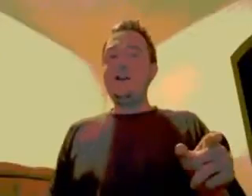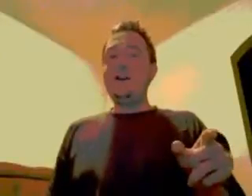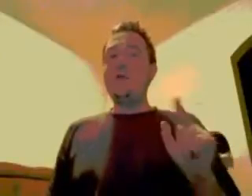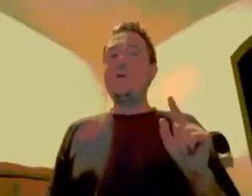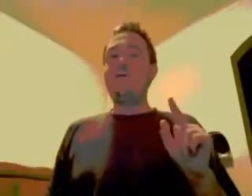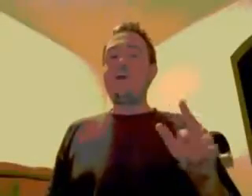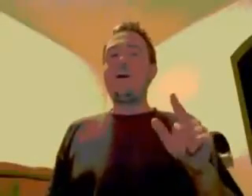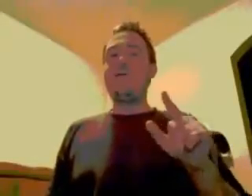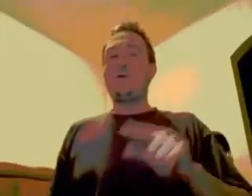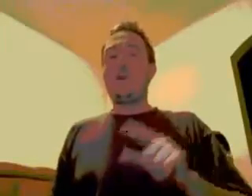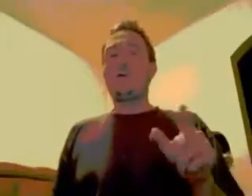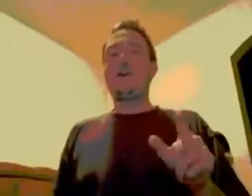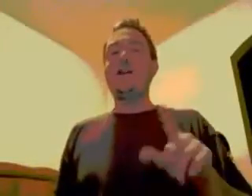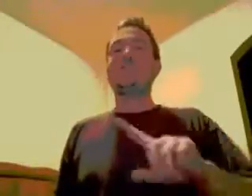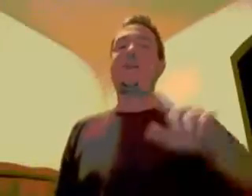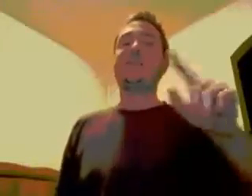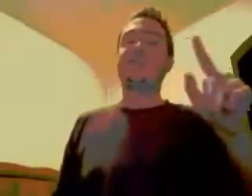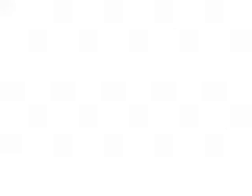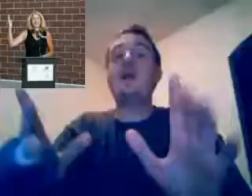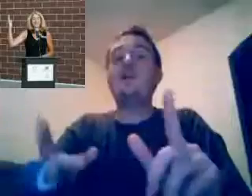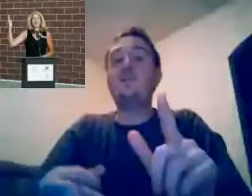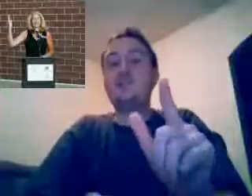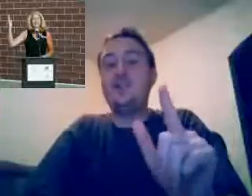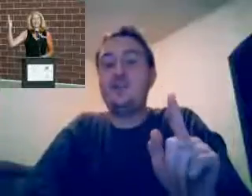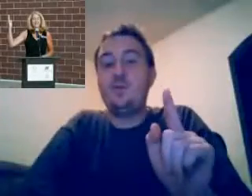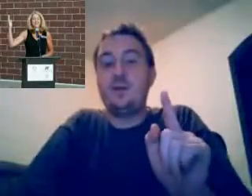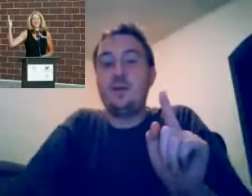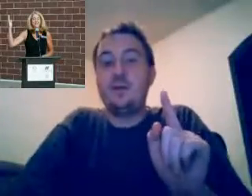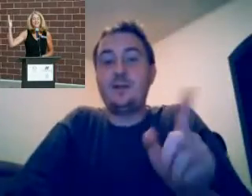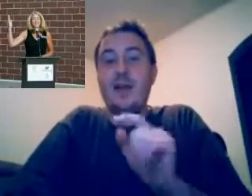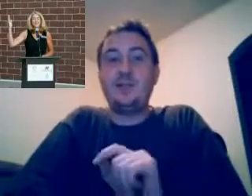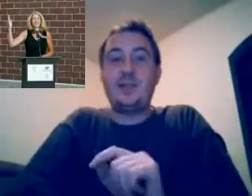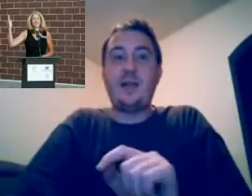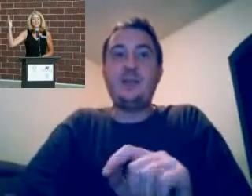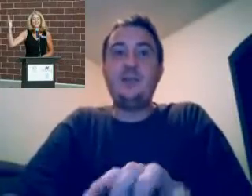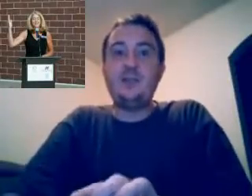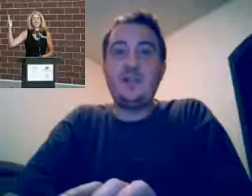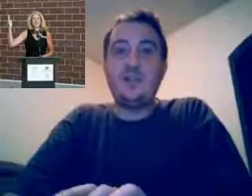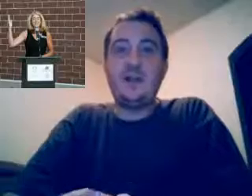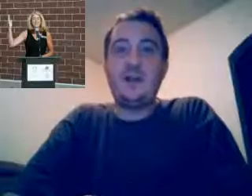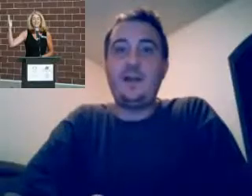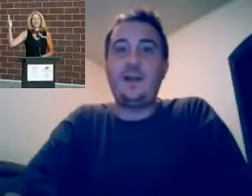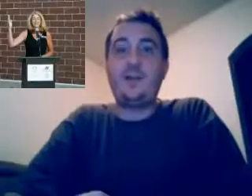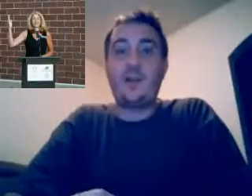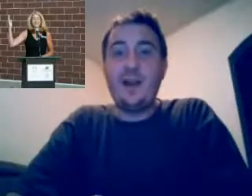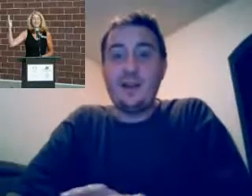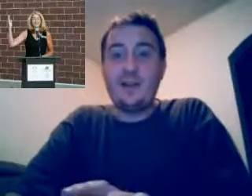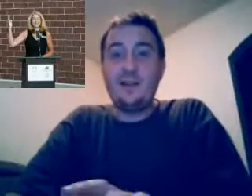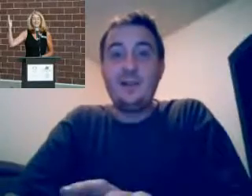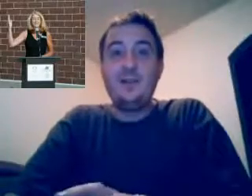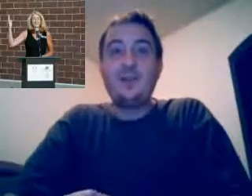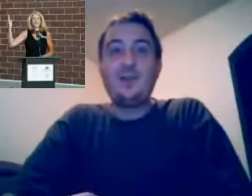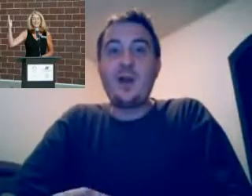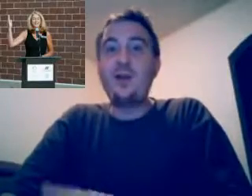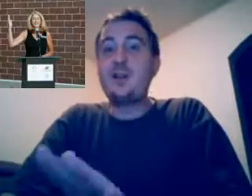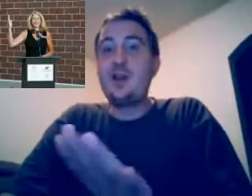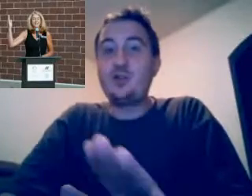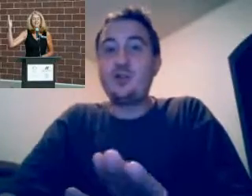or I want to fuck up the Republican election. could just jump over. She was educated. She was educated at Grayland, Grayland Country